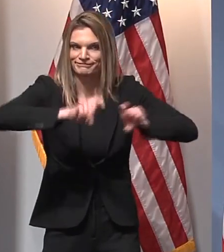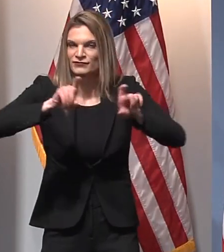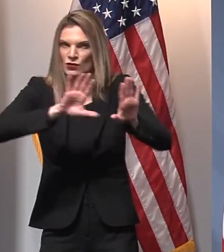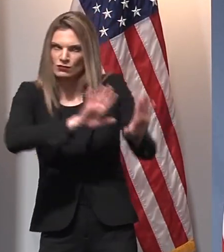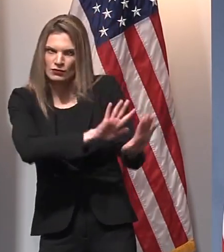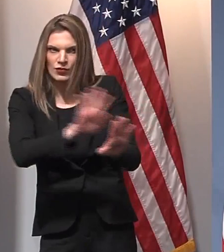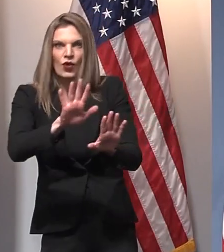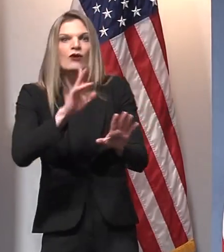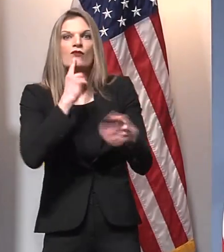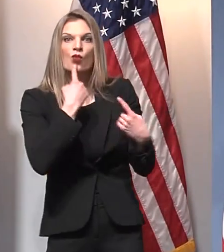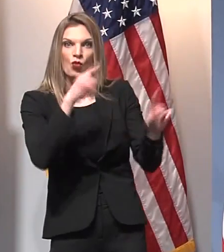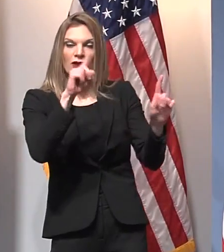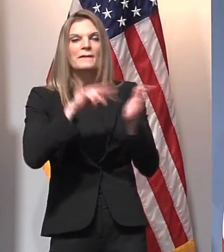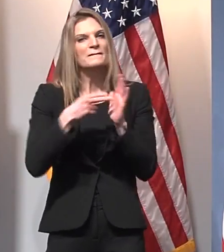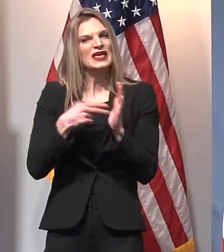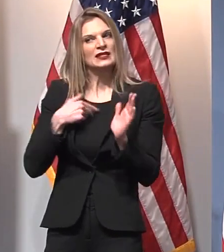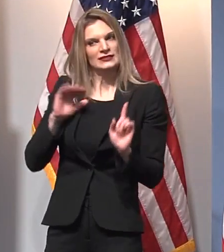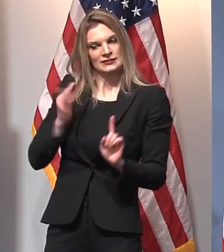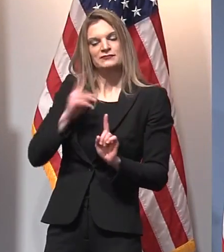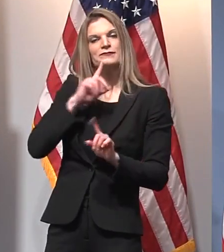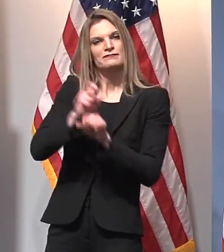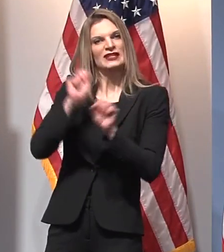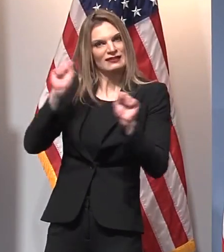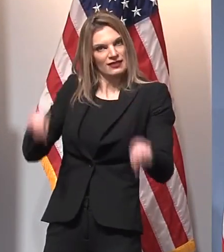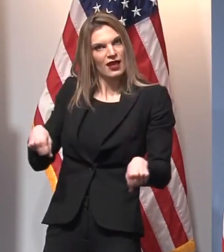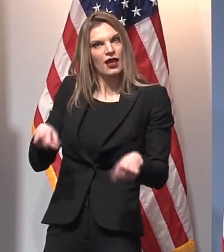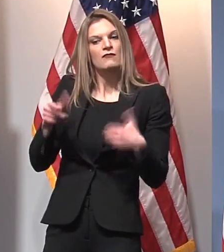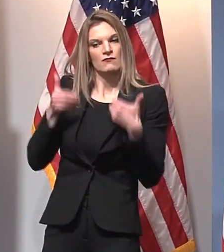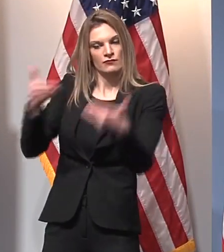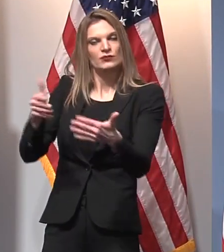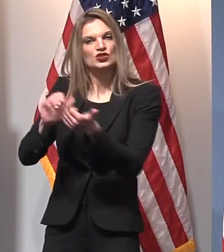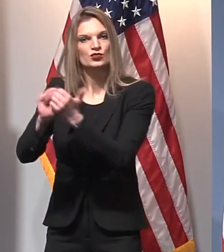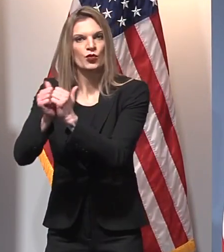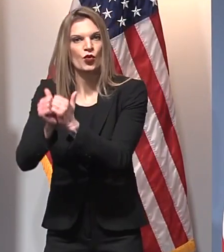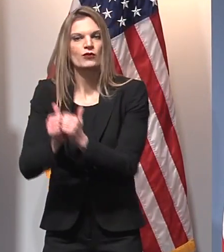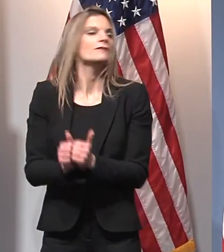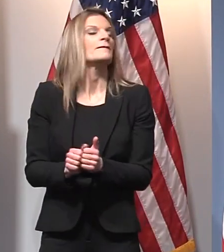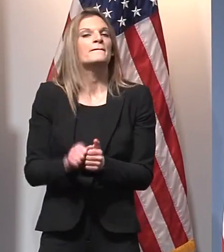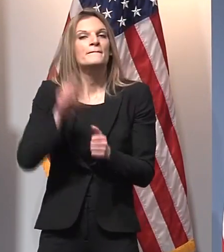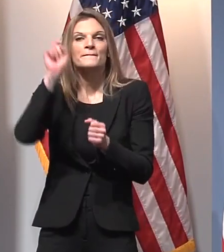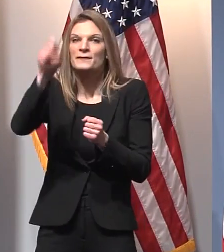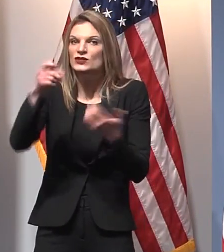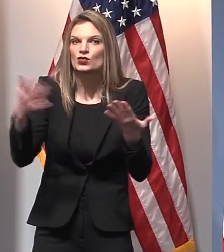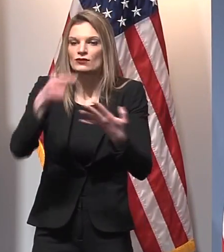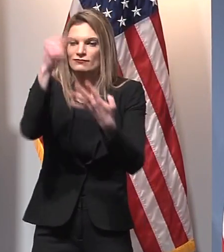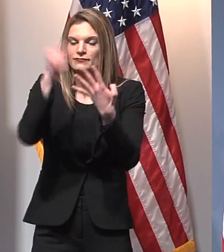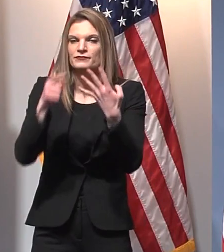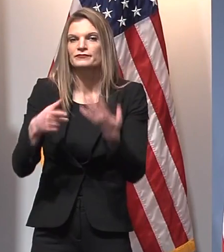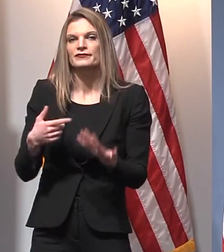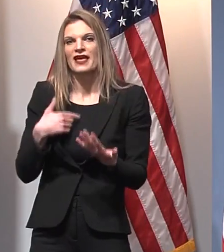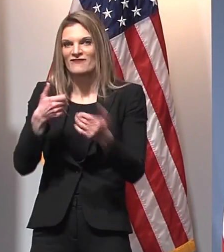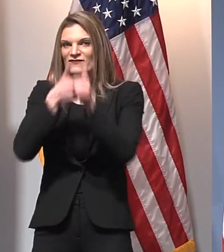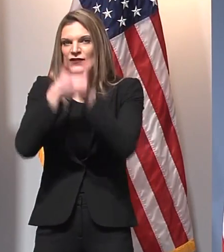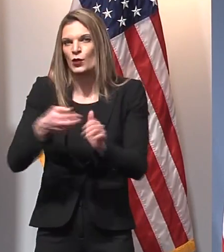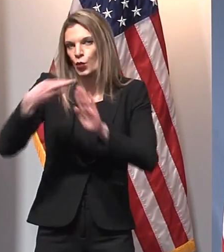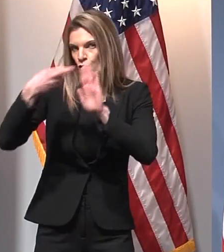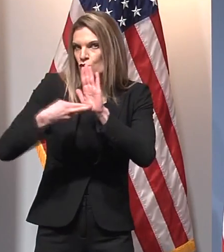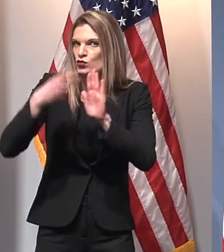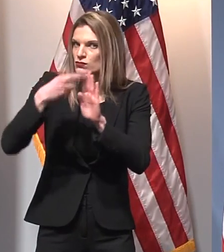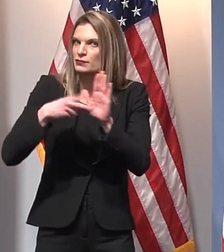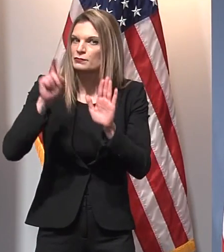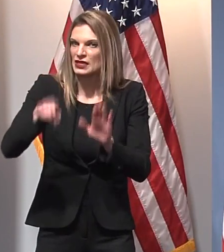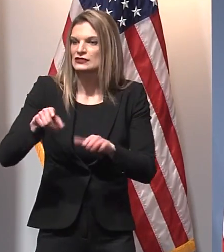believe there are opportunities to be agile and resume youth sports with a combination of public health measures and testing in place.